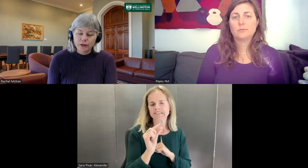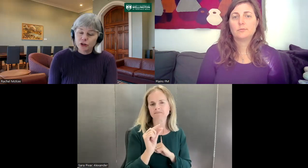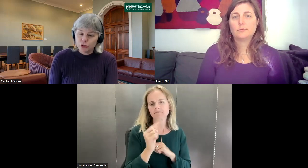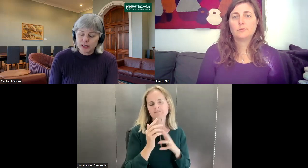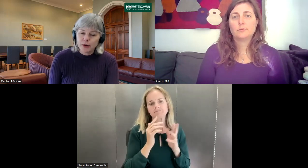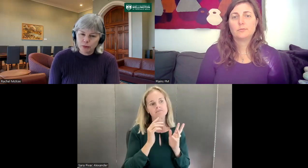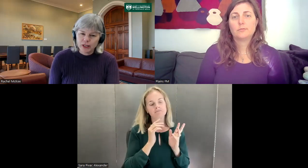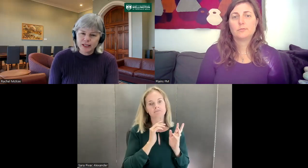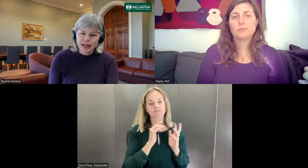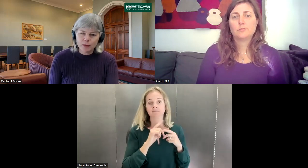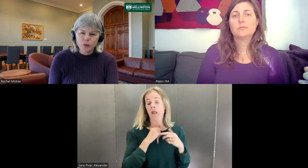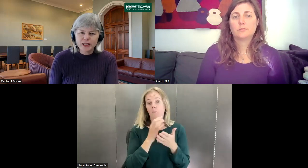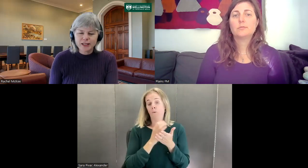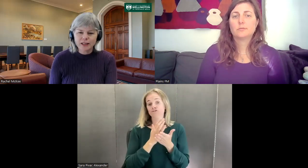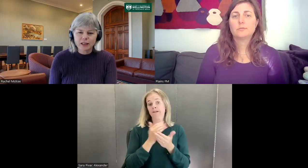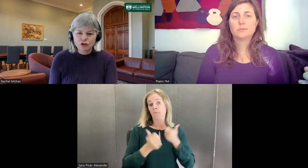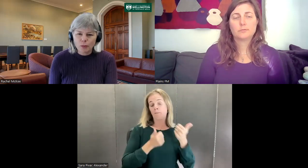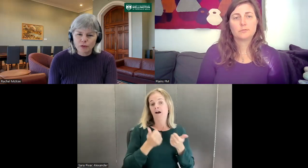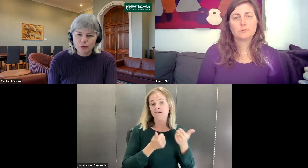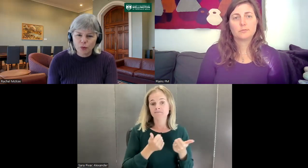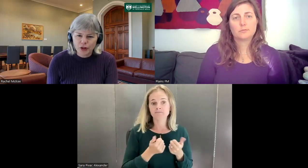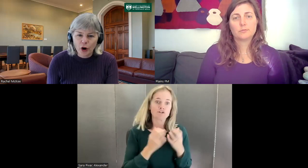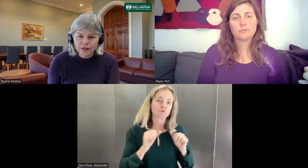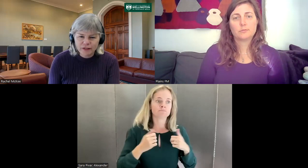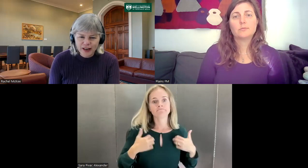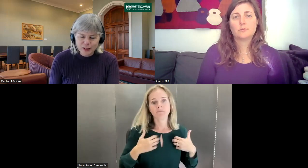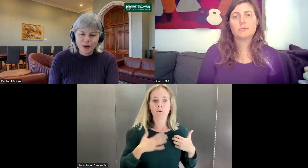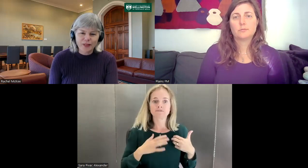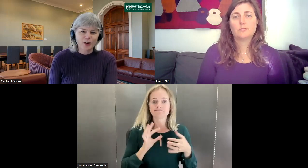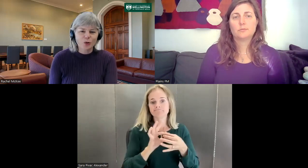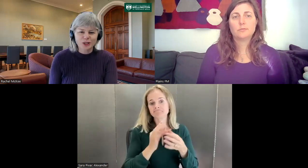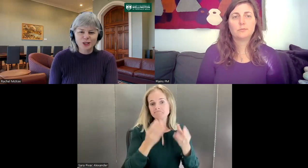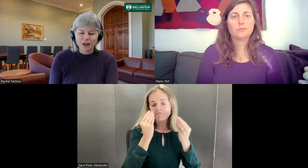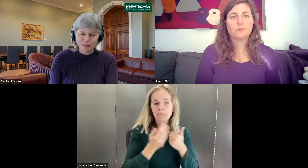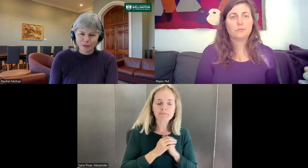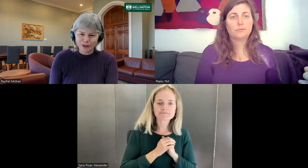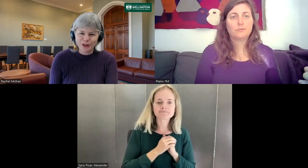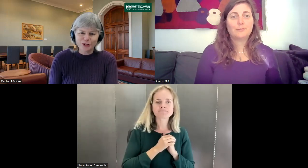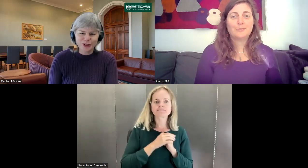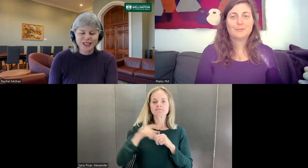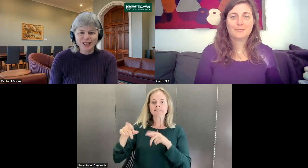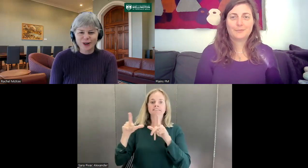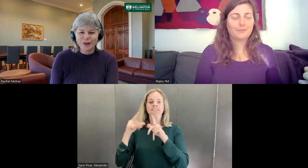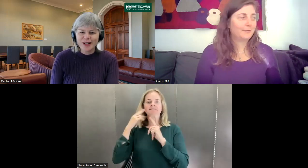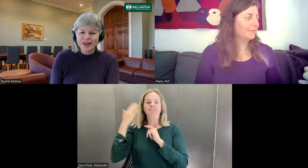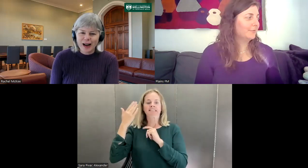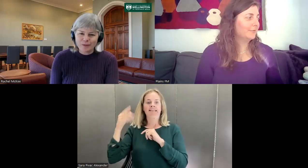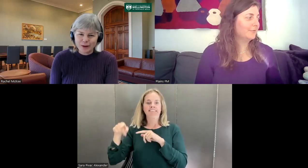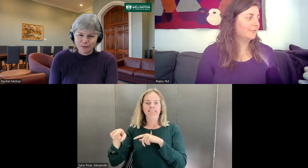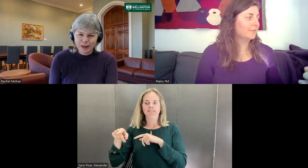students has been pretty stable. We did see a little drop off with the COVID effect, but the courses are really popular at the university. So the numbers